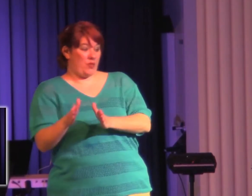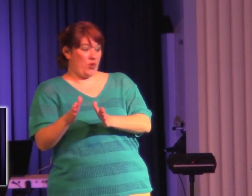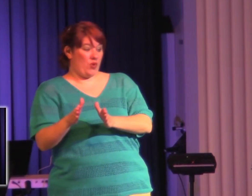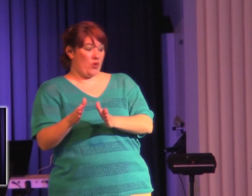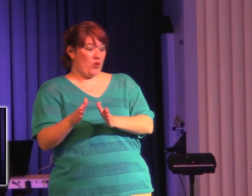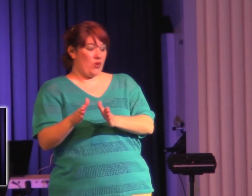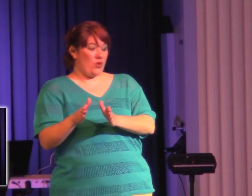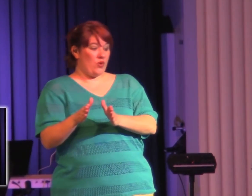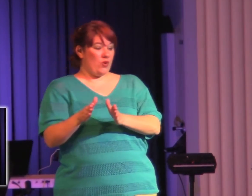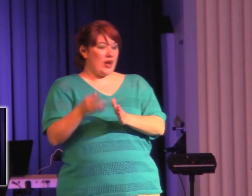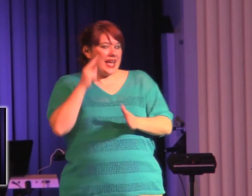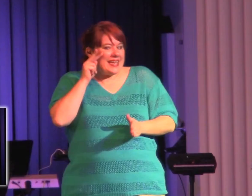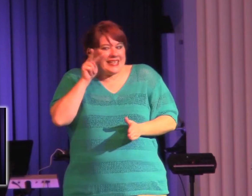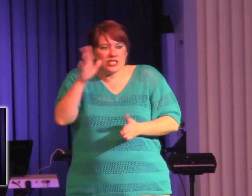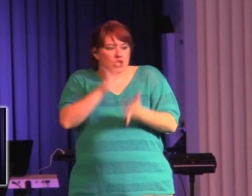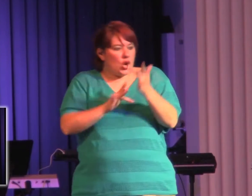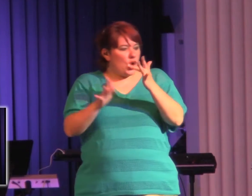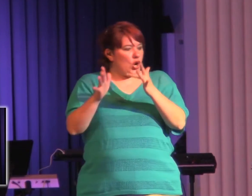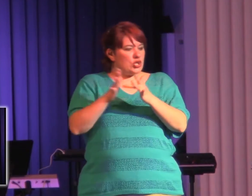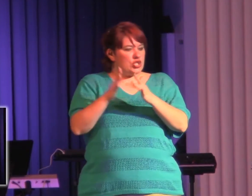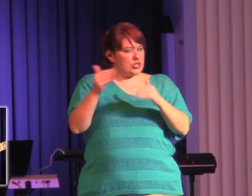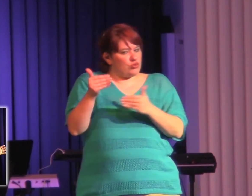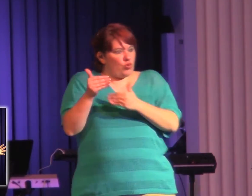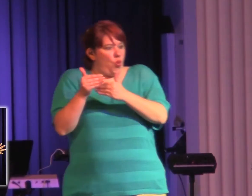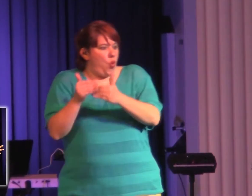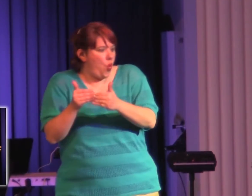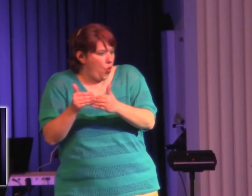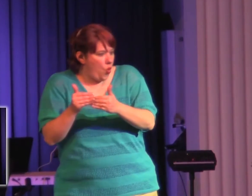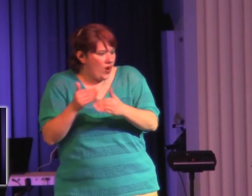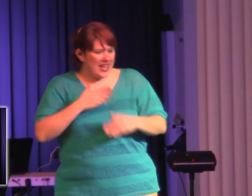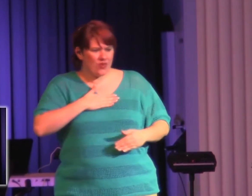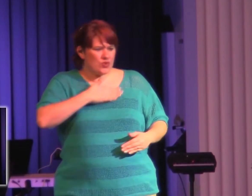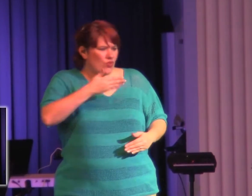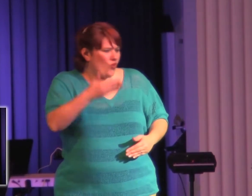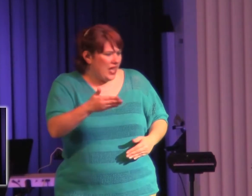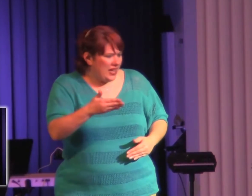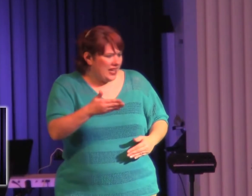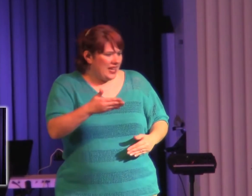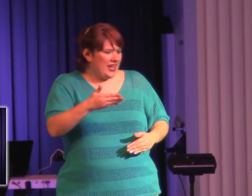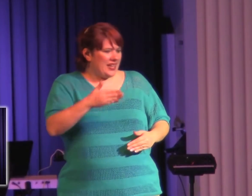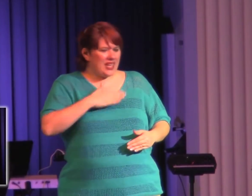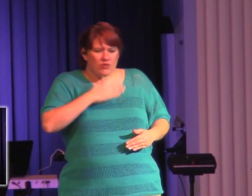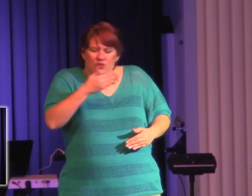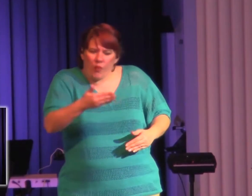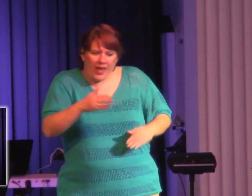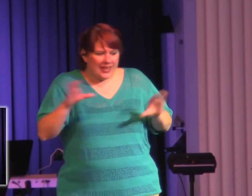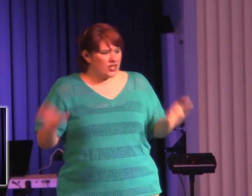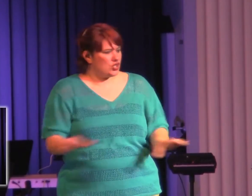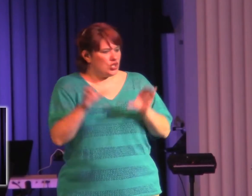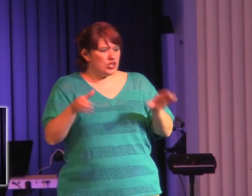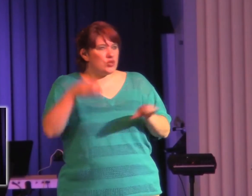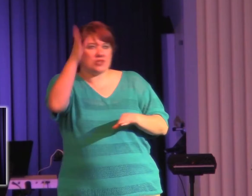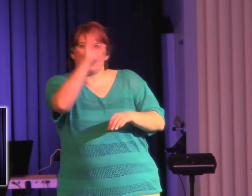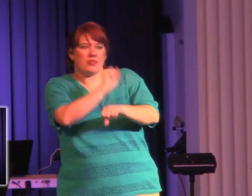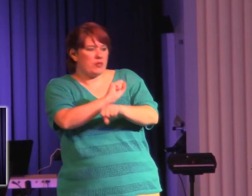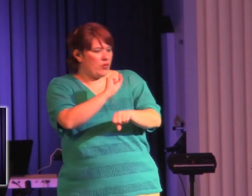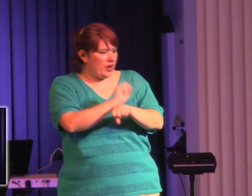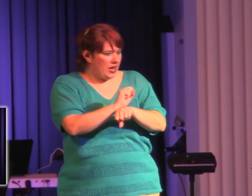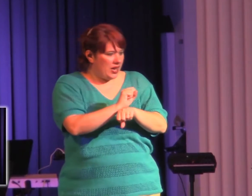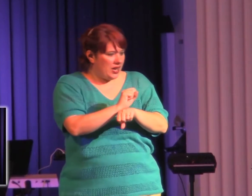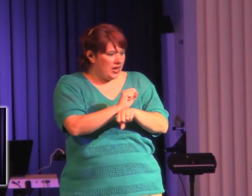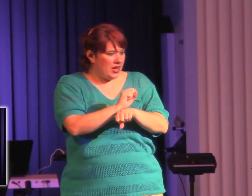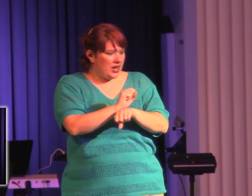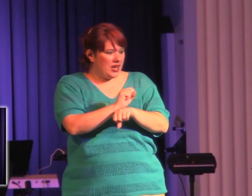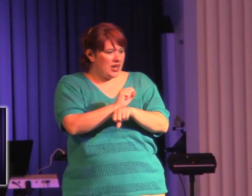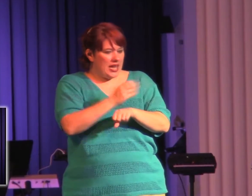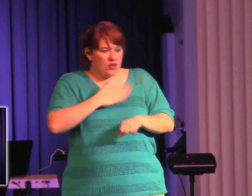the man who was willing to step out and wanted to do something miraculous, the man who was willing to step out and